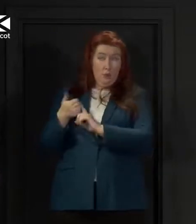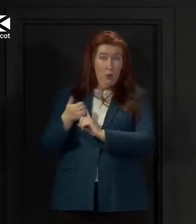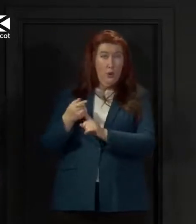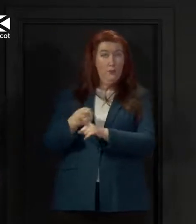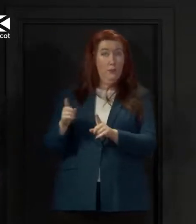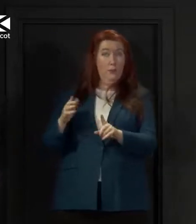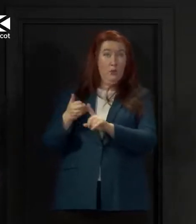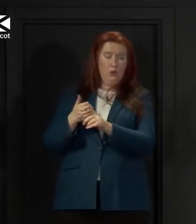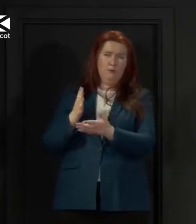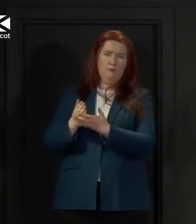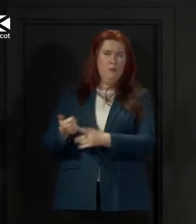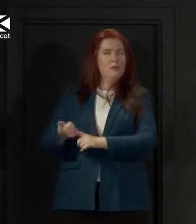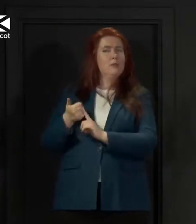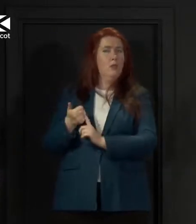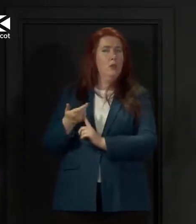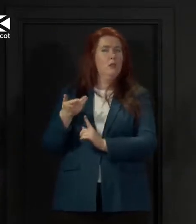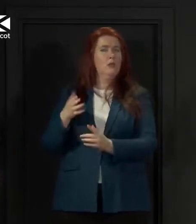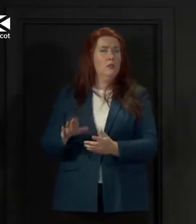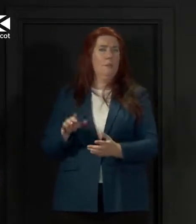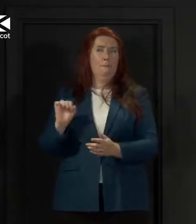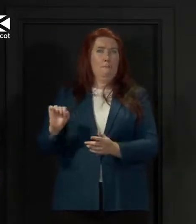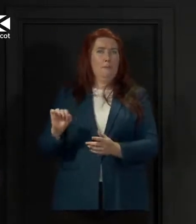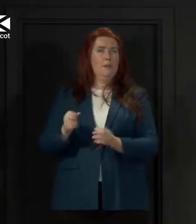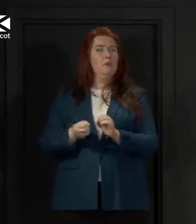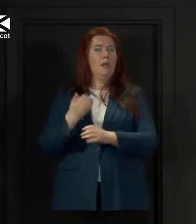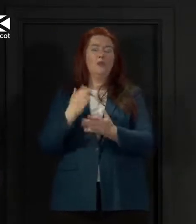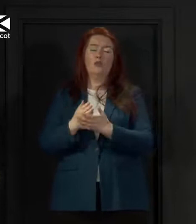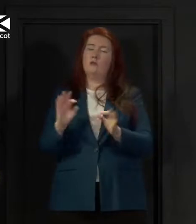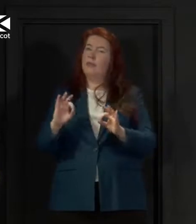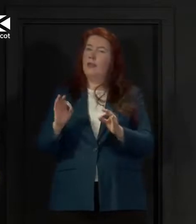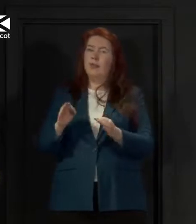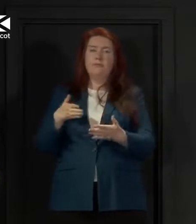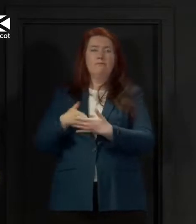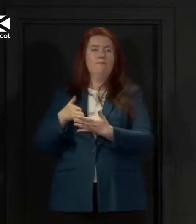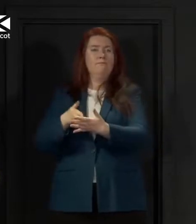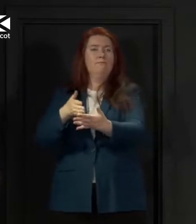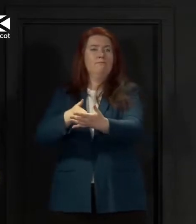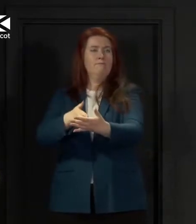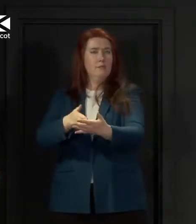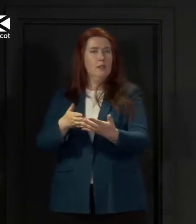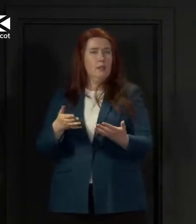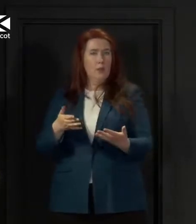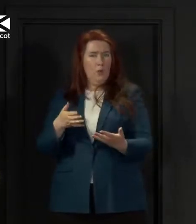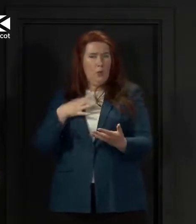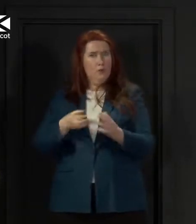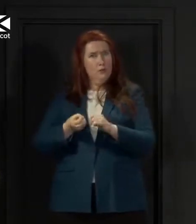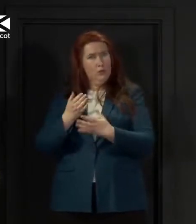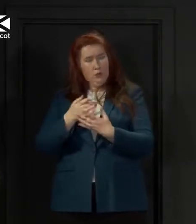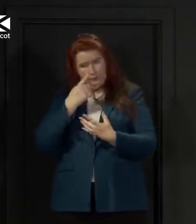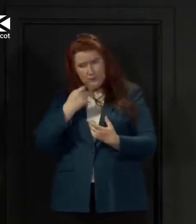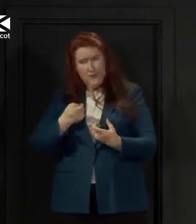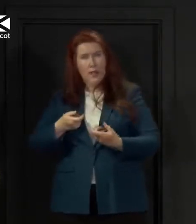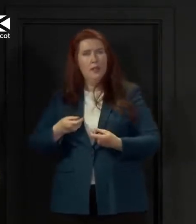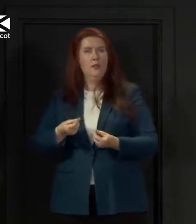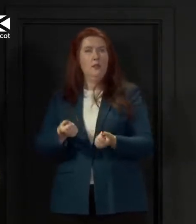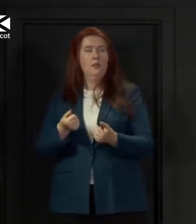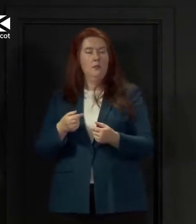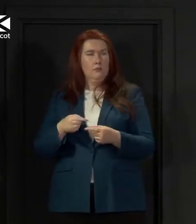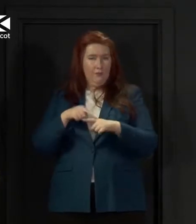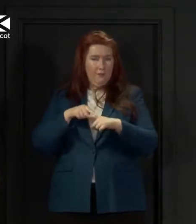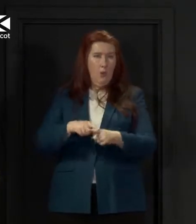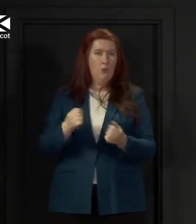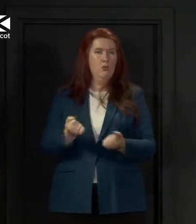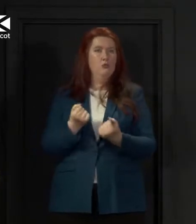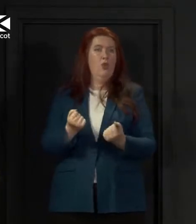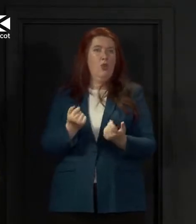backed by making sure that there are no obstacles to it in terms of people being able to follow strong public health